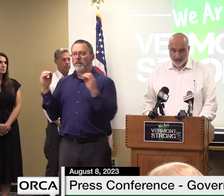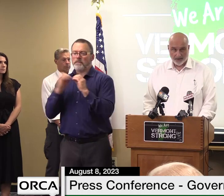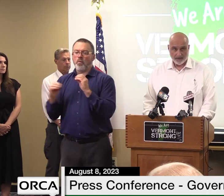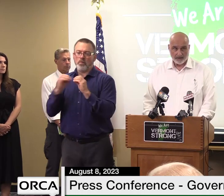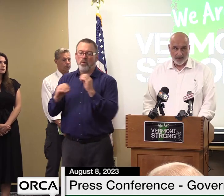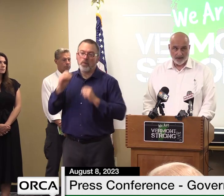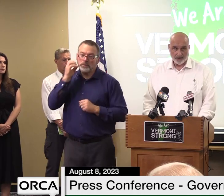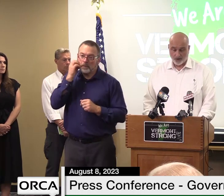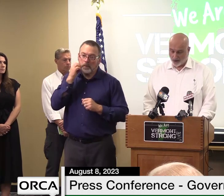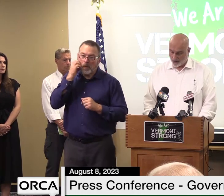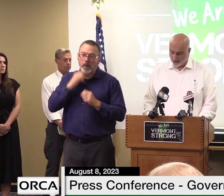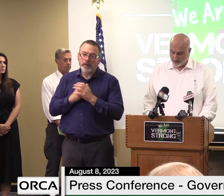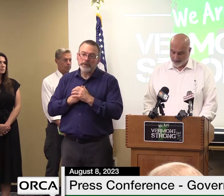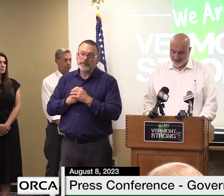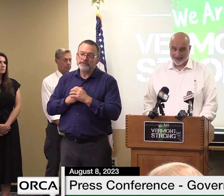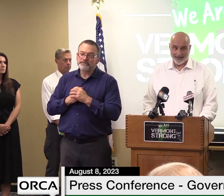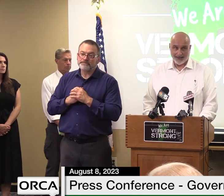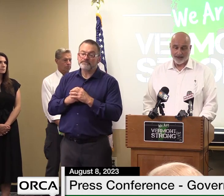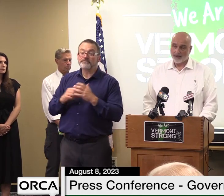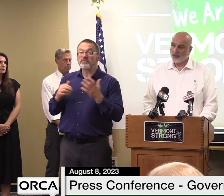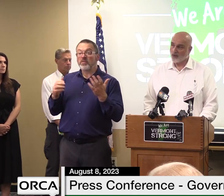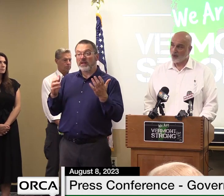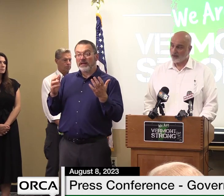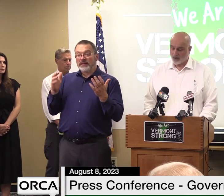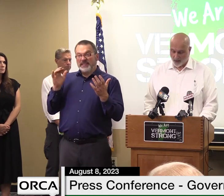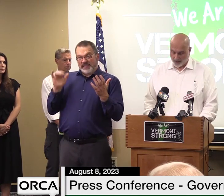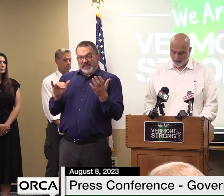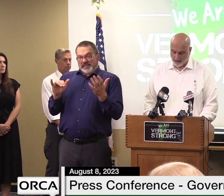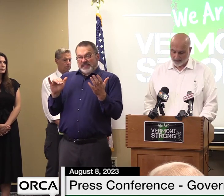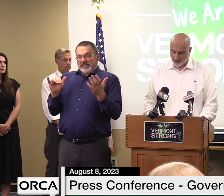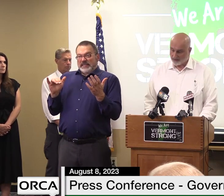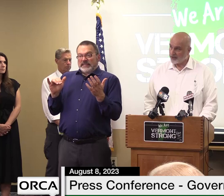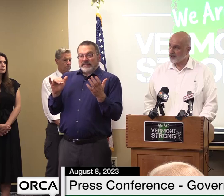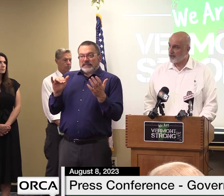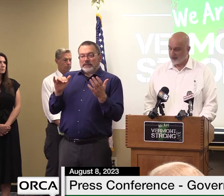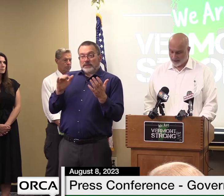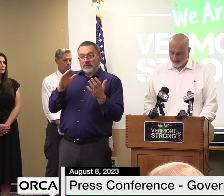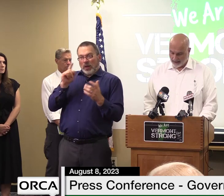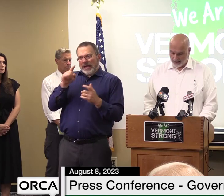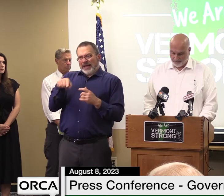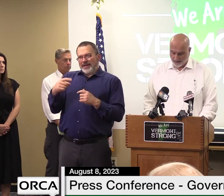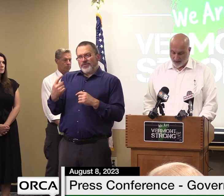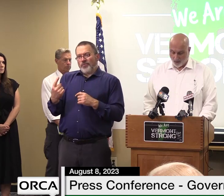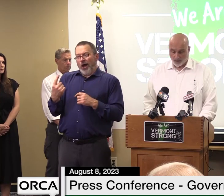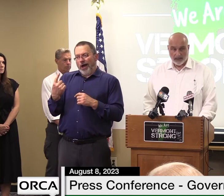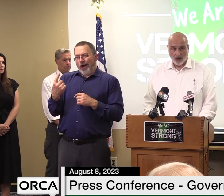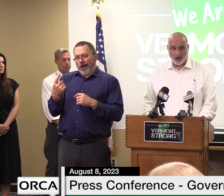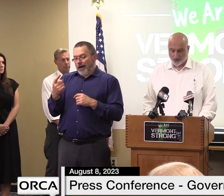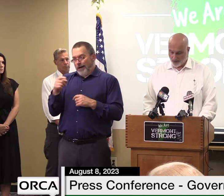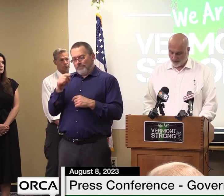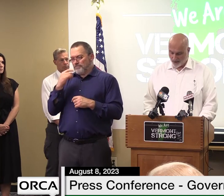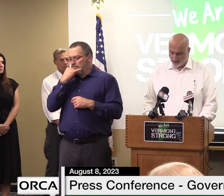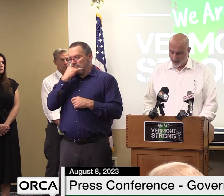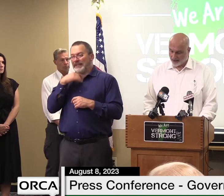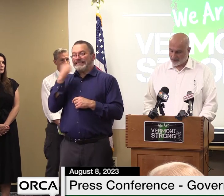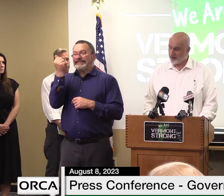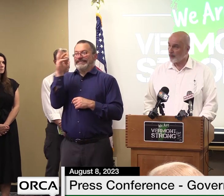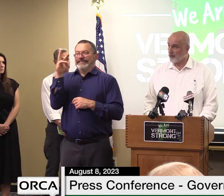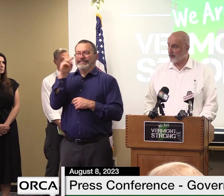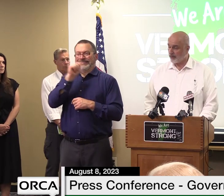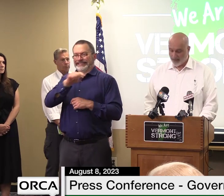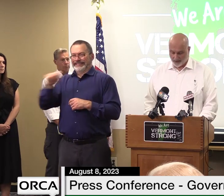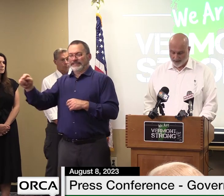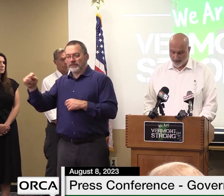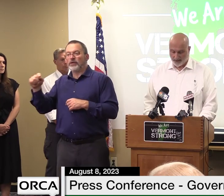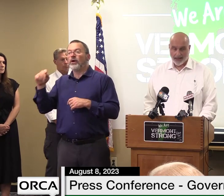damaged sites that are still closed 16 will require civil engineering and will be long-term projects